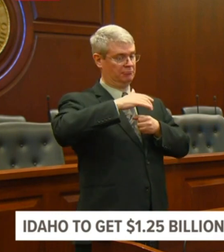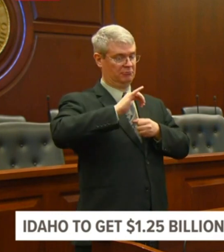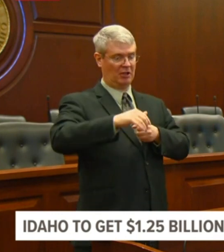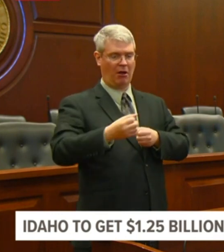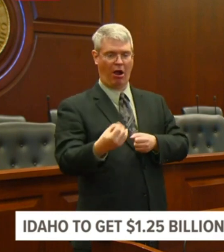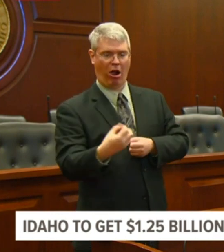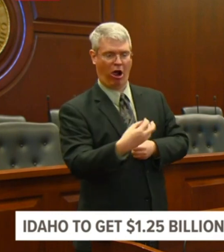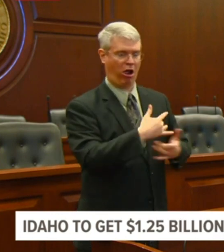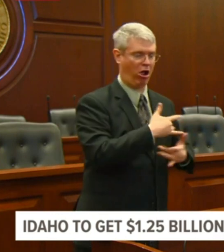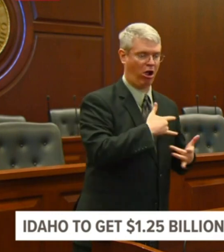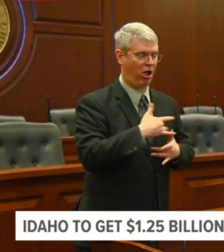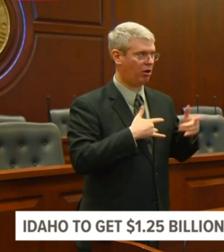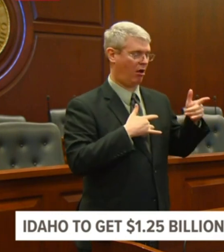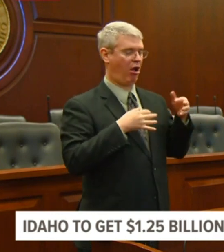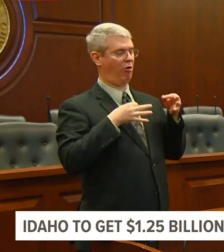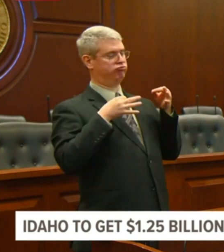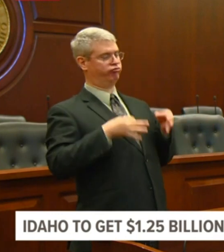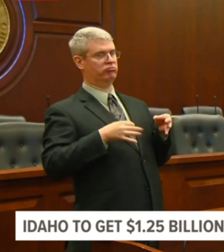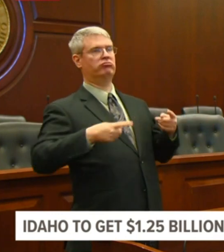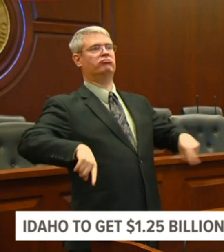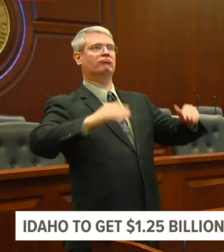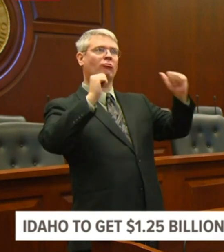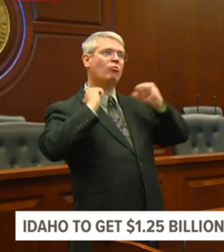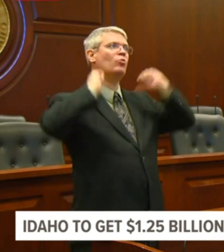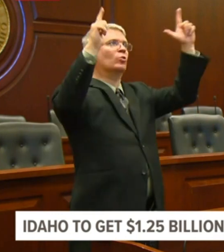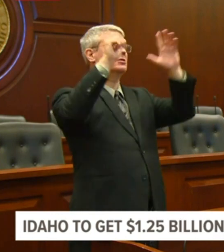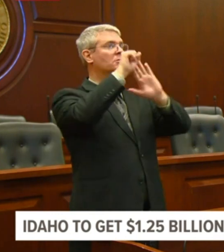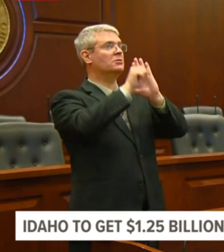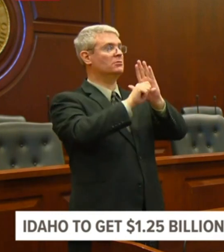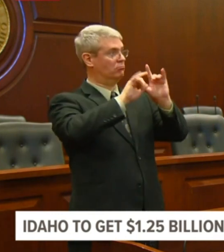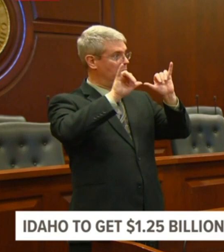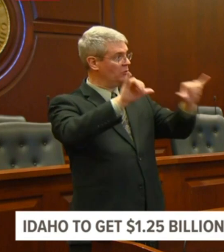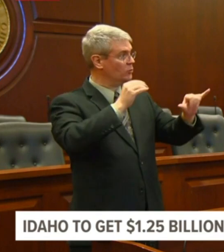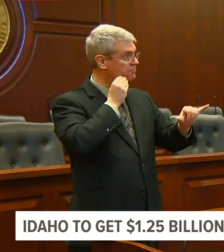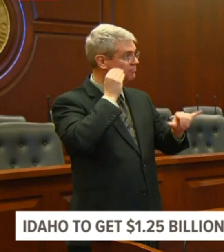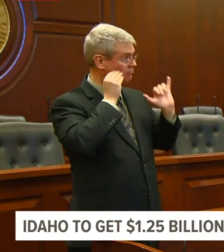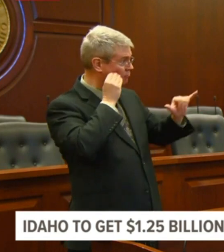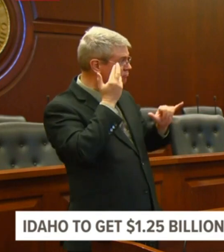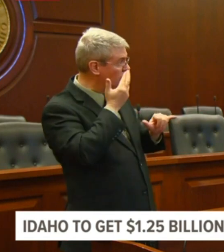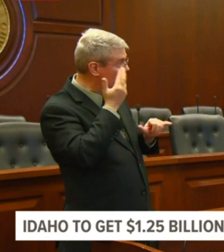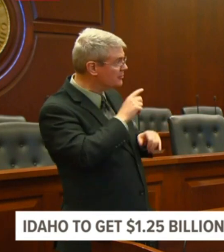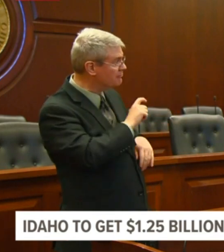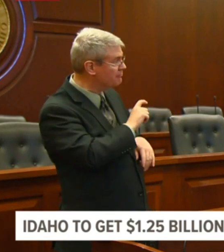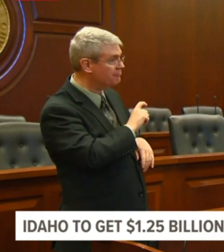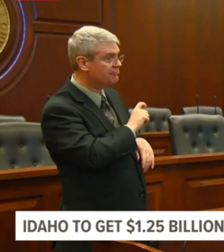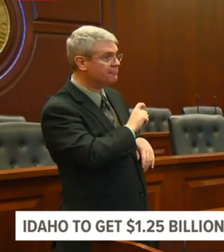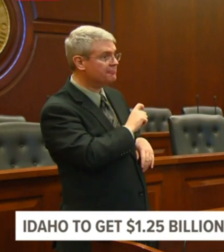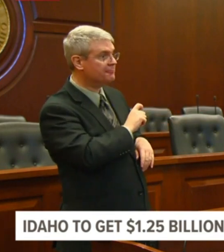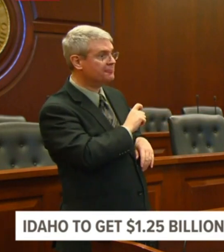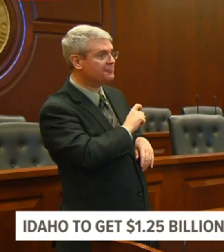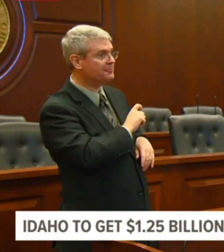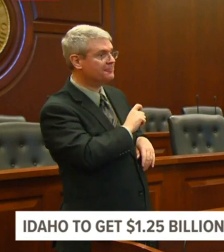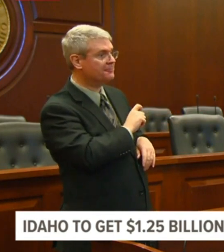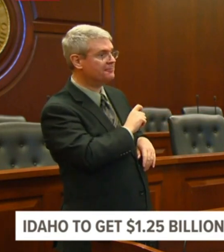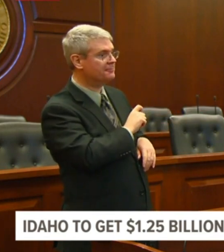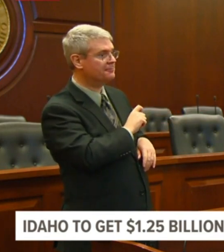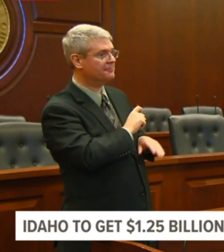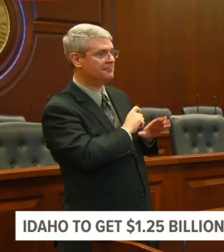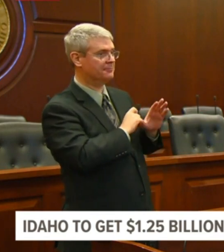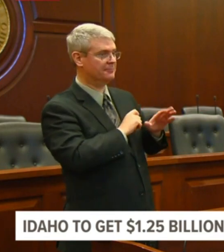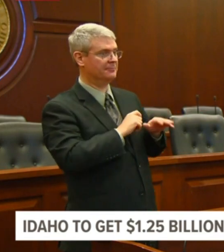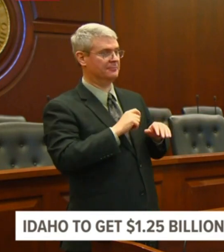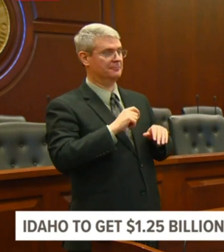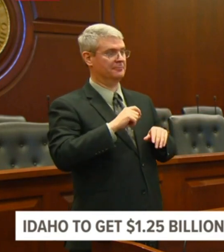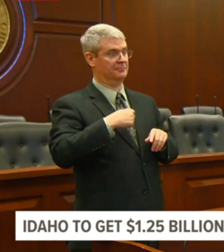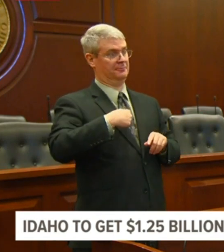the stay-at-home order was a result of a policy that our